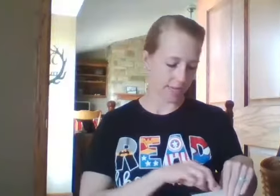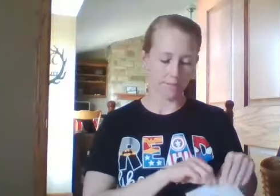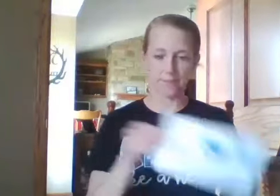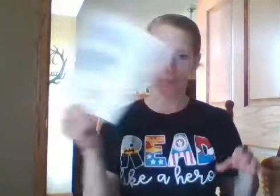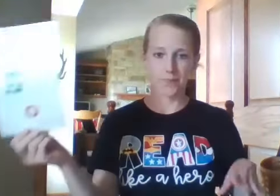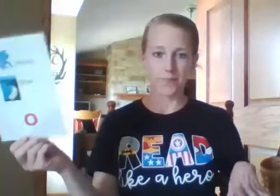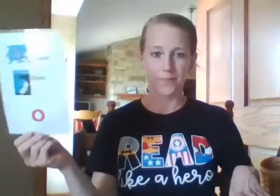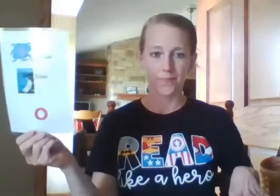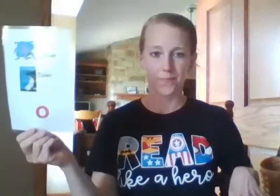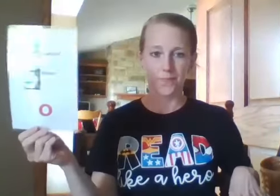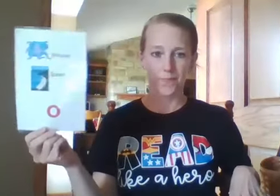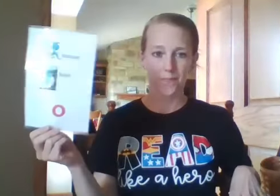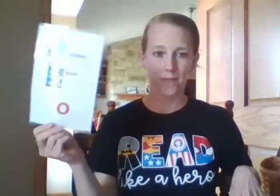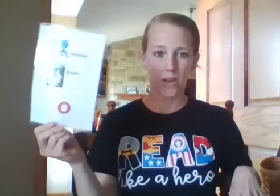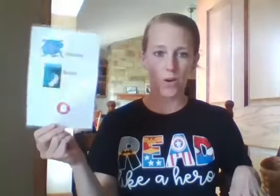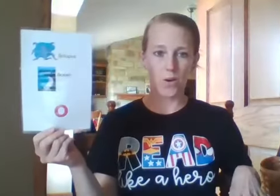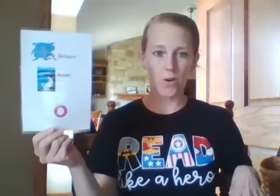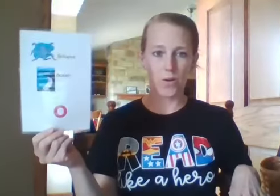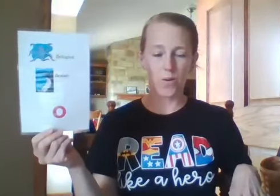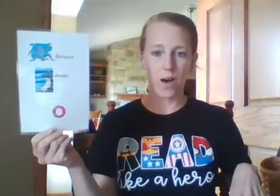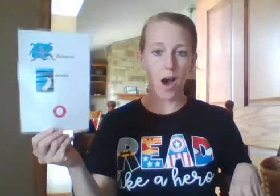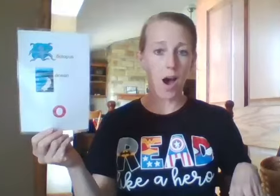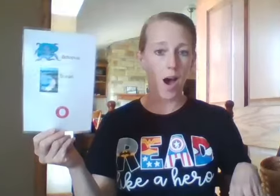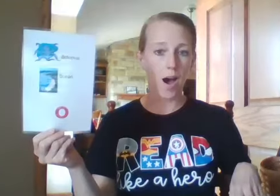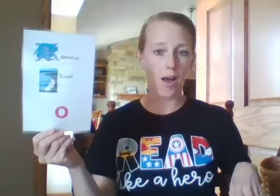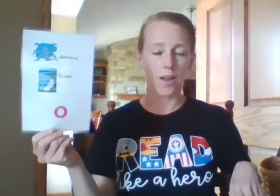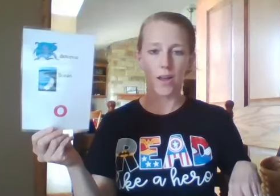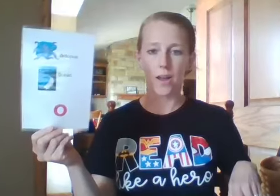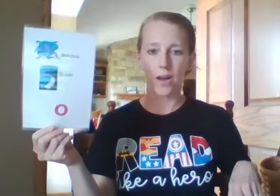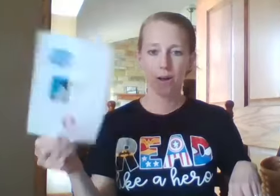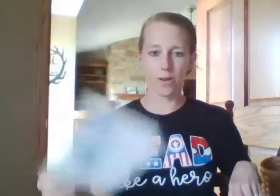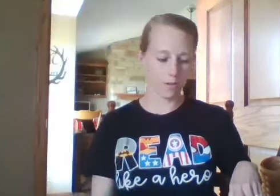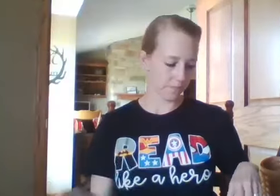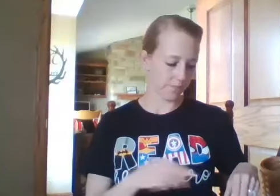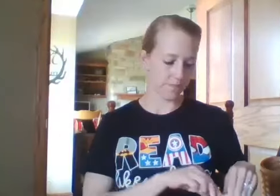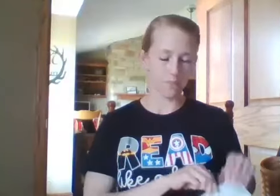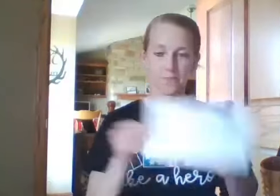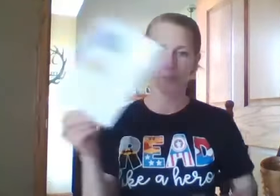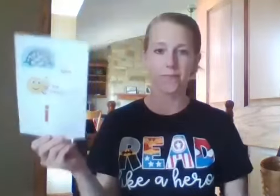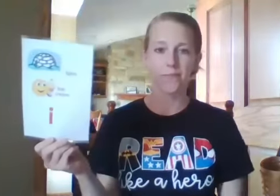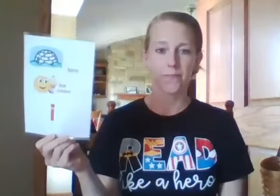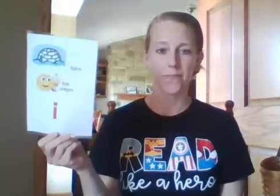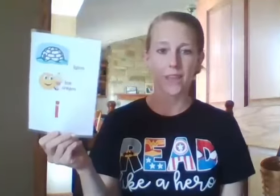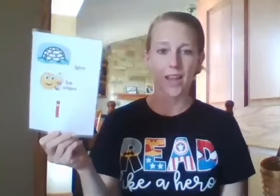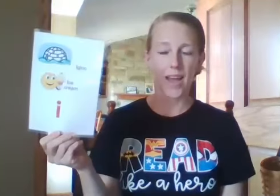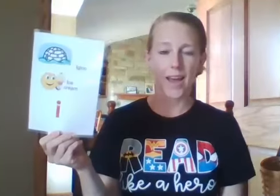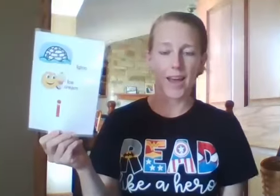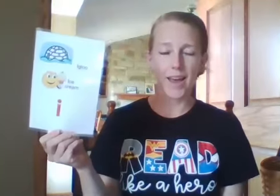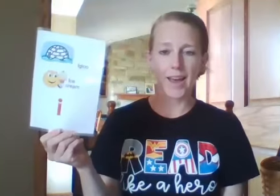O, A-O, I,